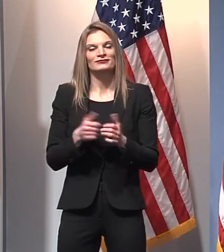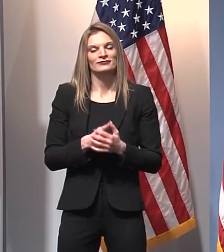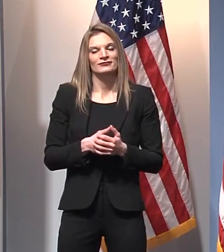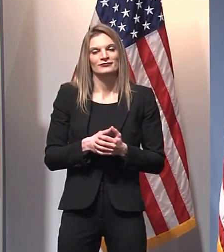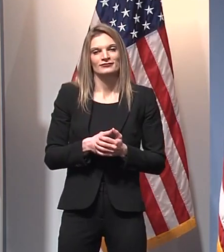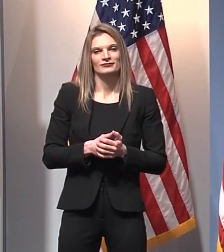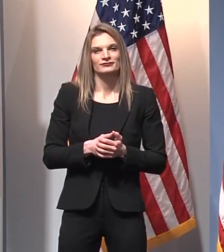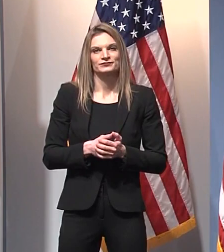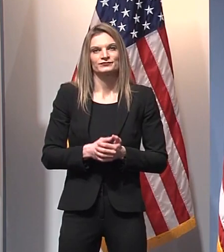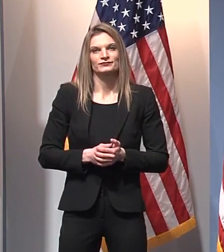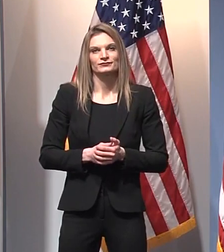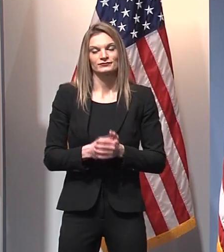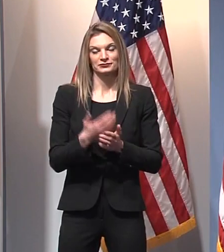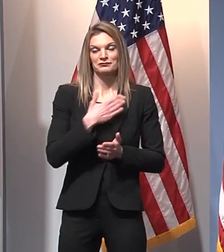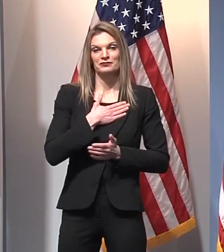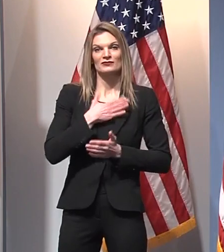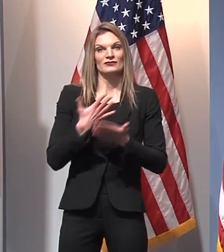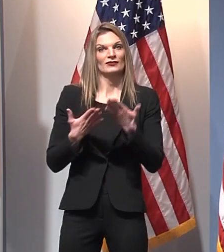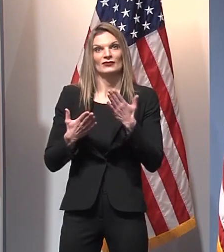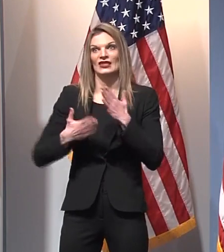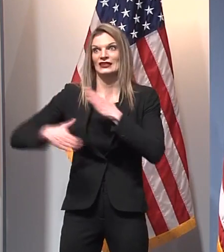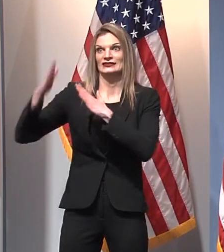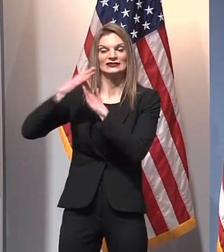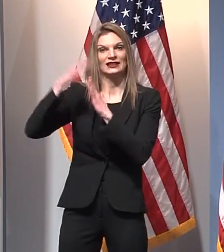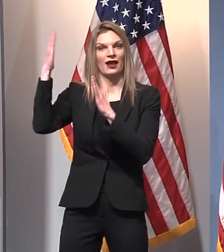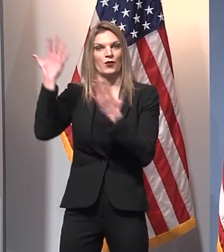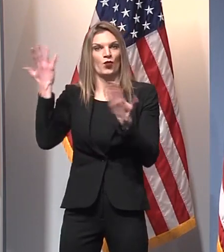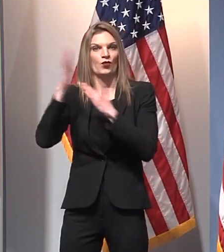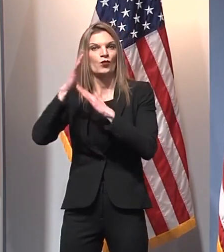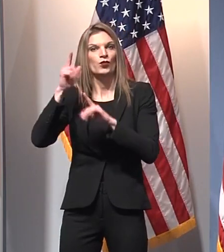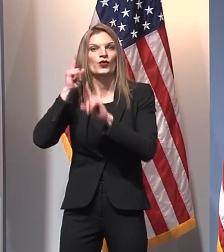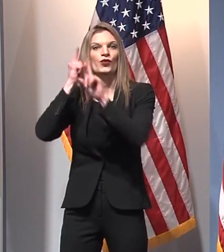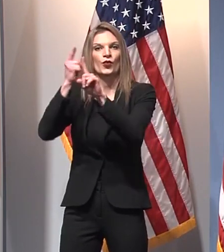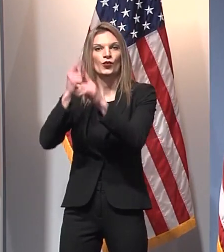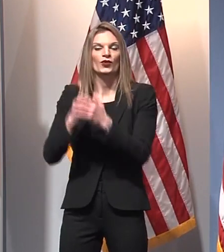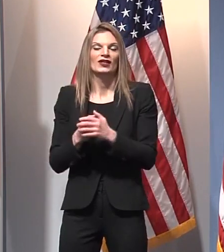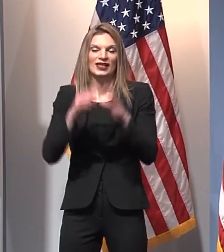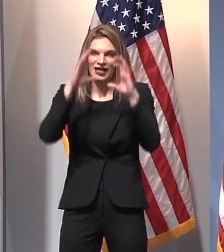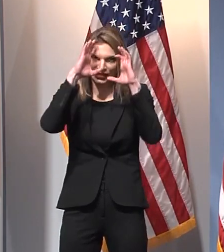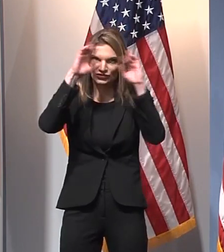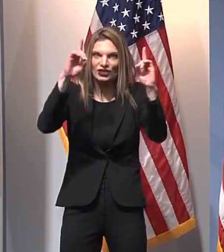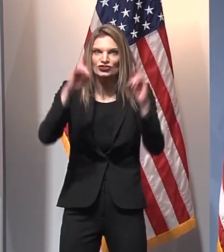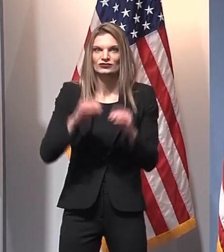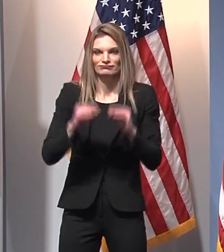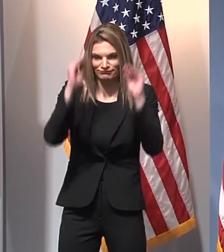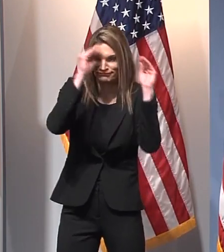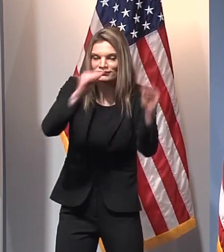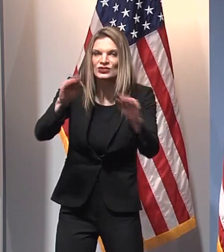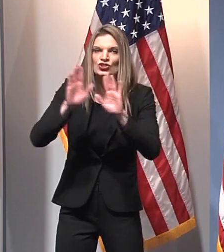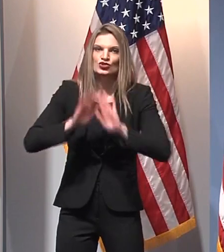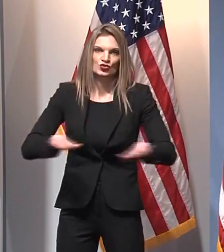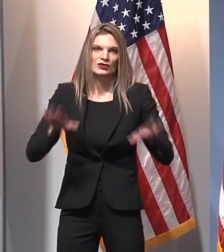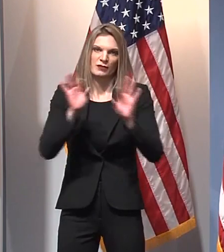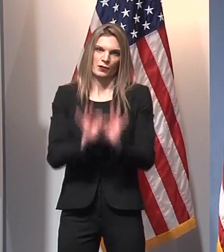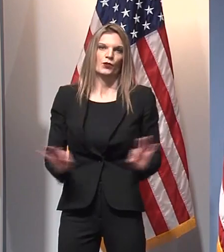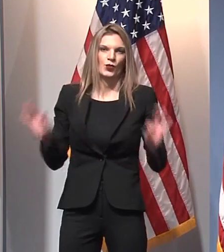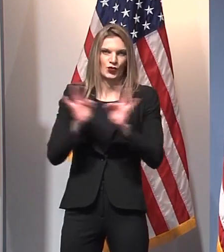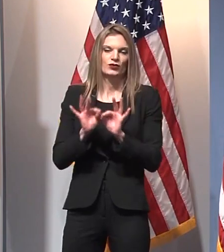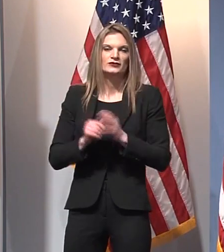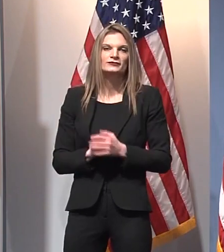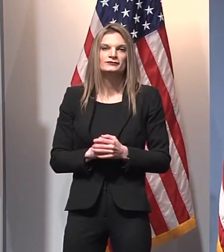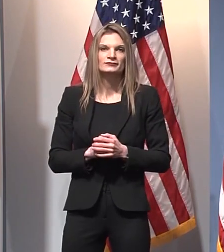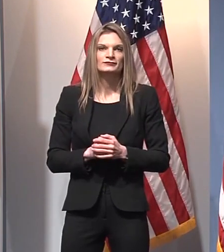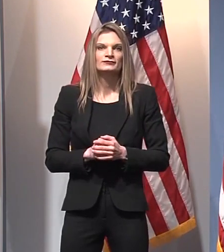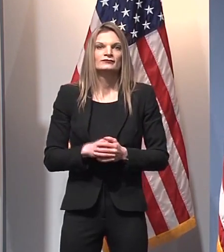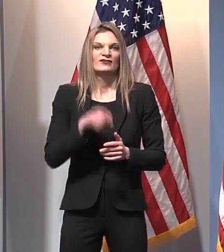my premier goal is to try to make sure that we meet the educational needs of our students across the state, and that's what this